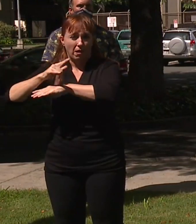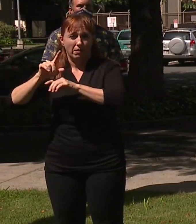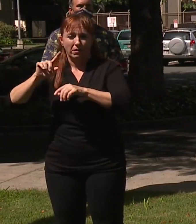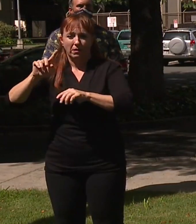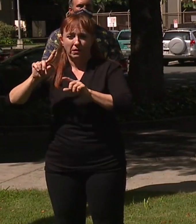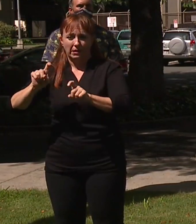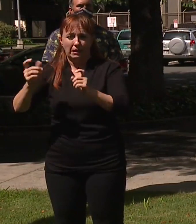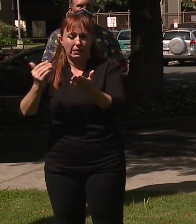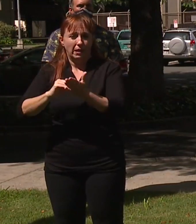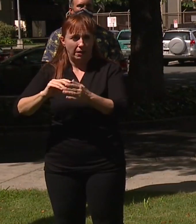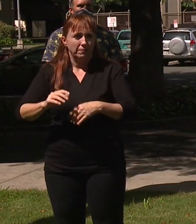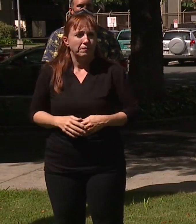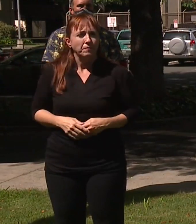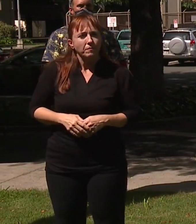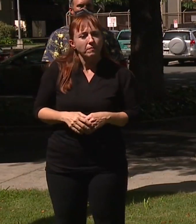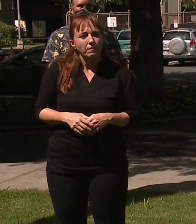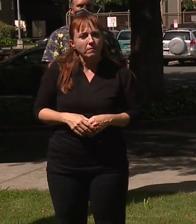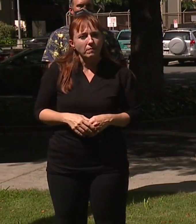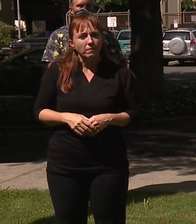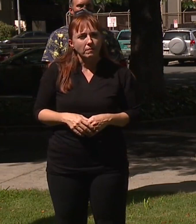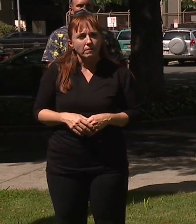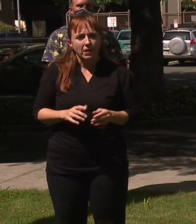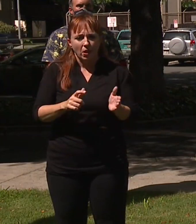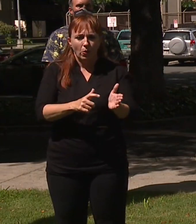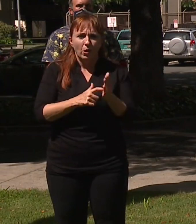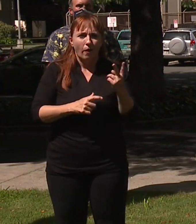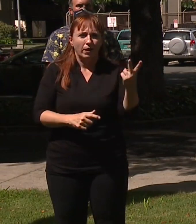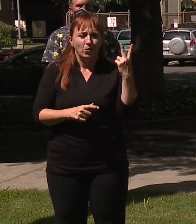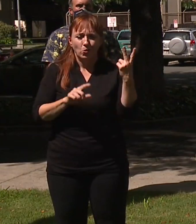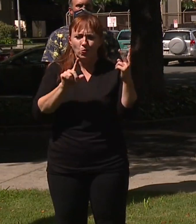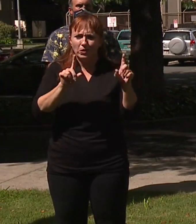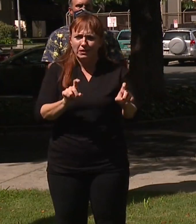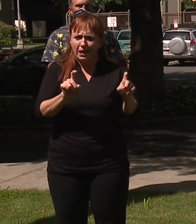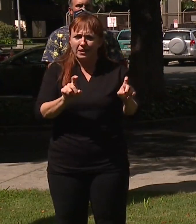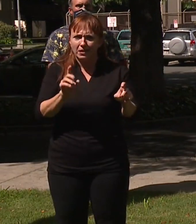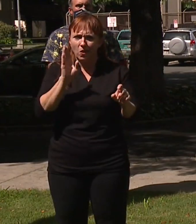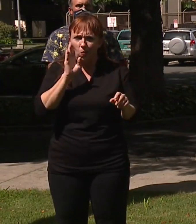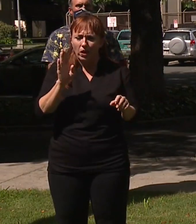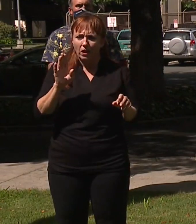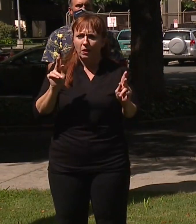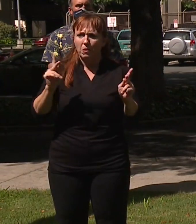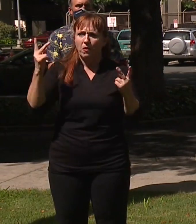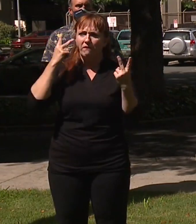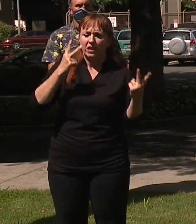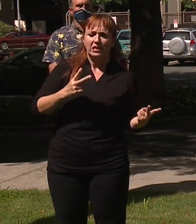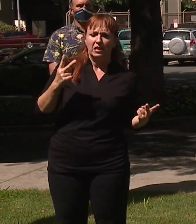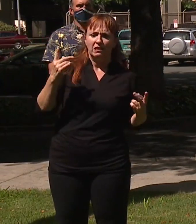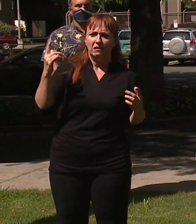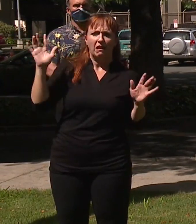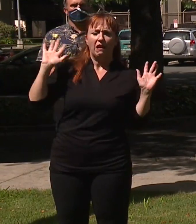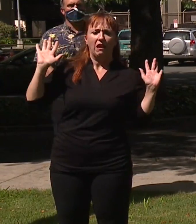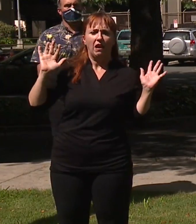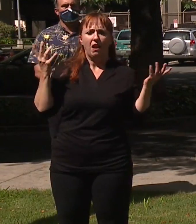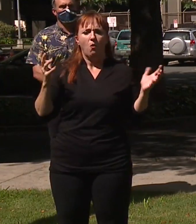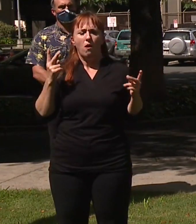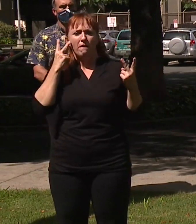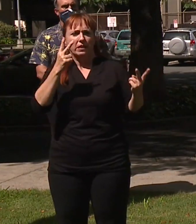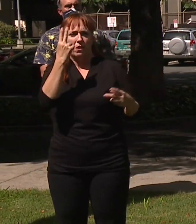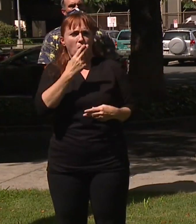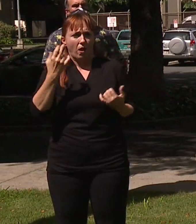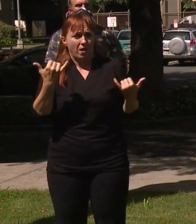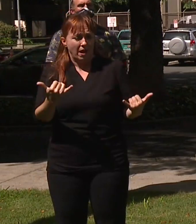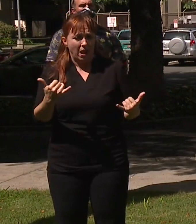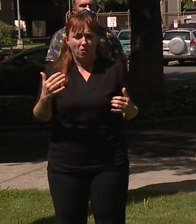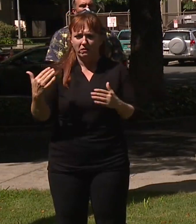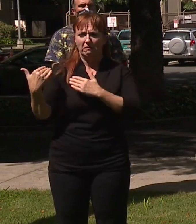Real follow-up. know, requiring two tests, do you think that'll turn off a lot of tourists? Do you think, you know, it'll be too